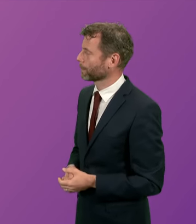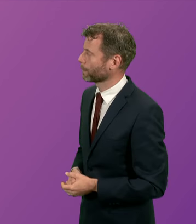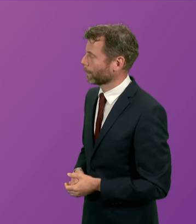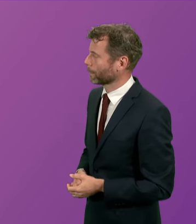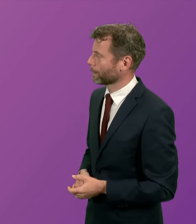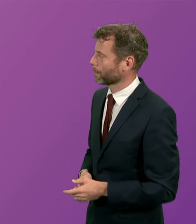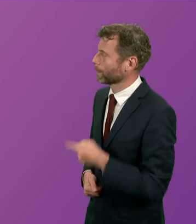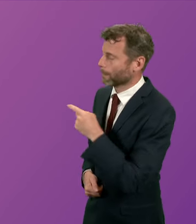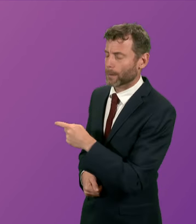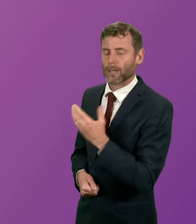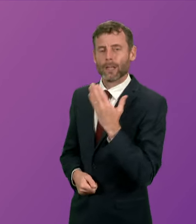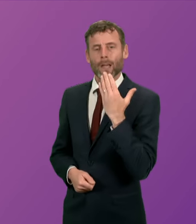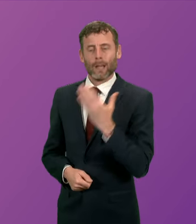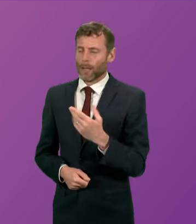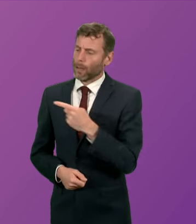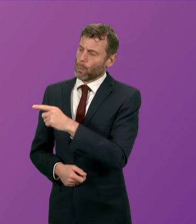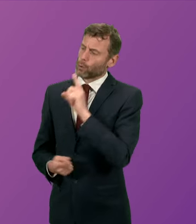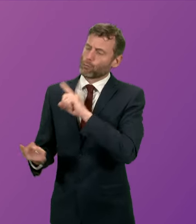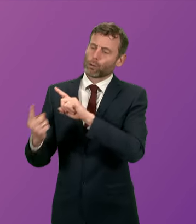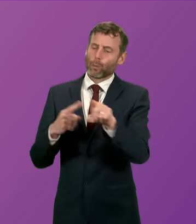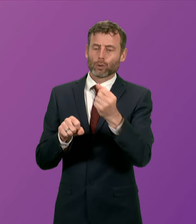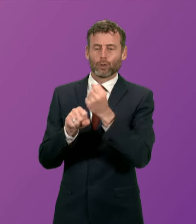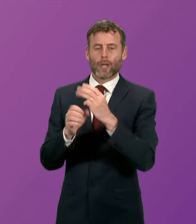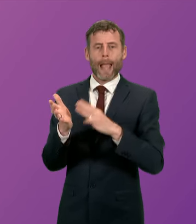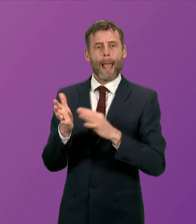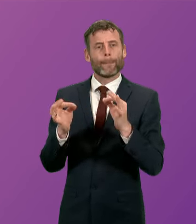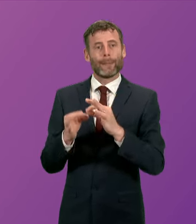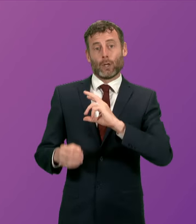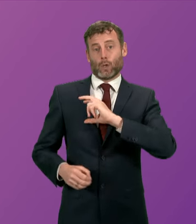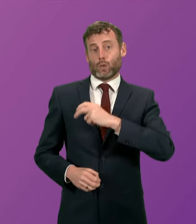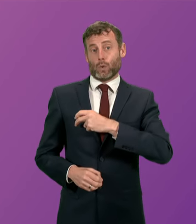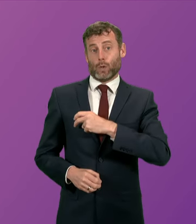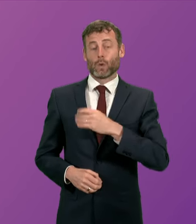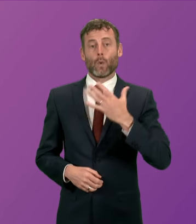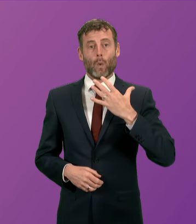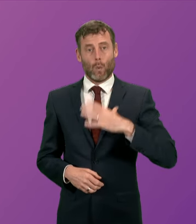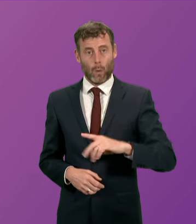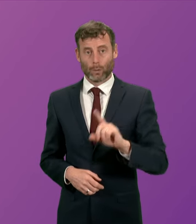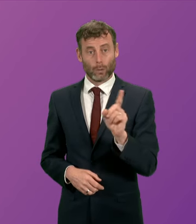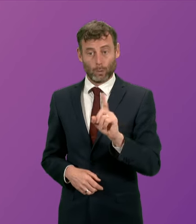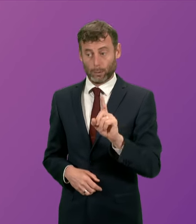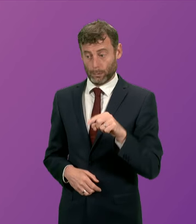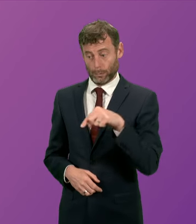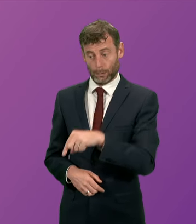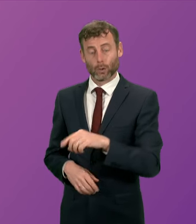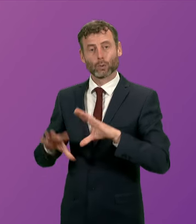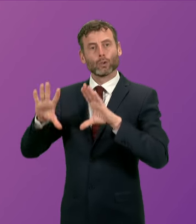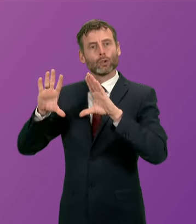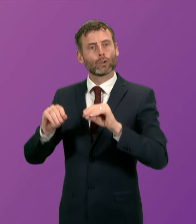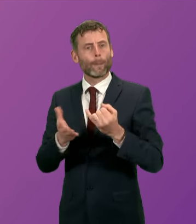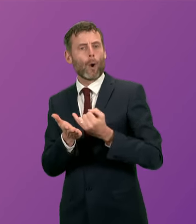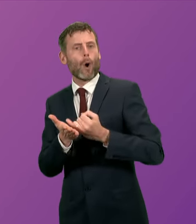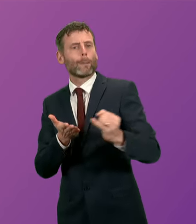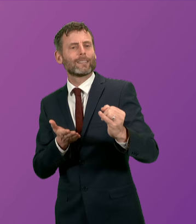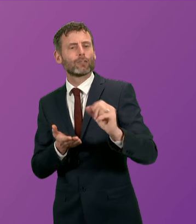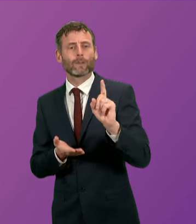minister what his response is to the GMB union's call for the Scottish government to end its opposition to nuclear energy after the union's